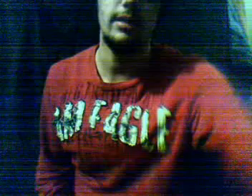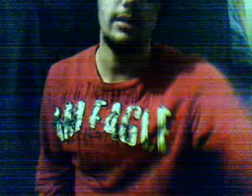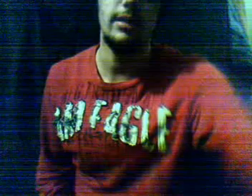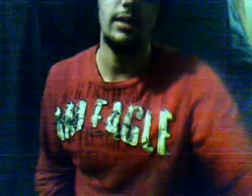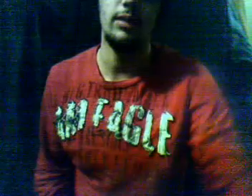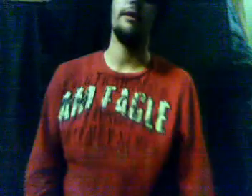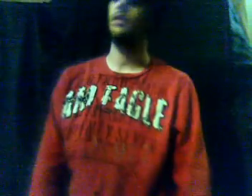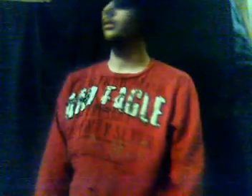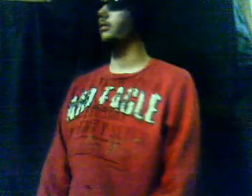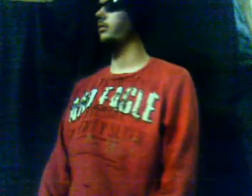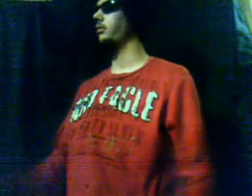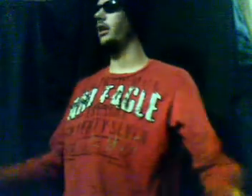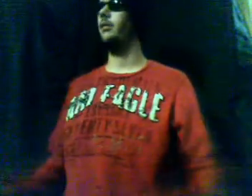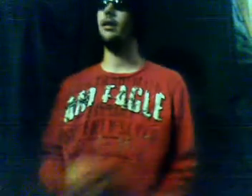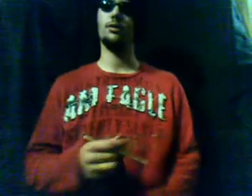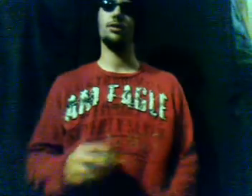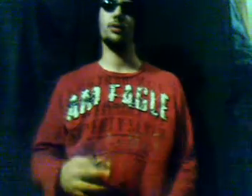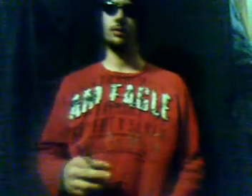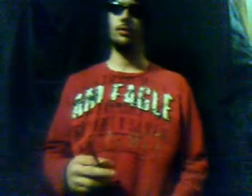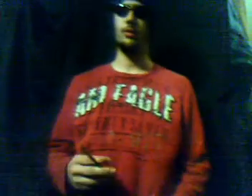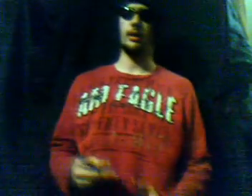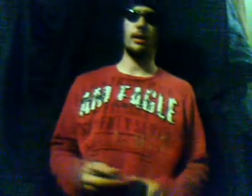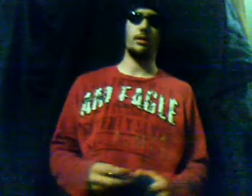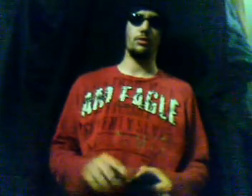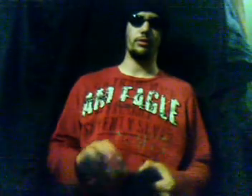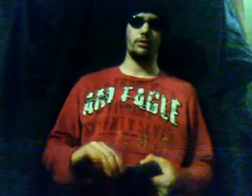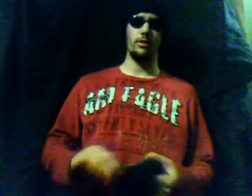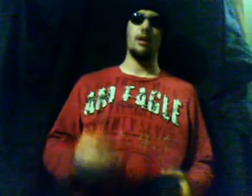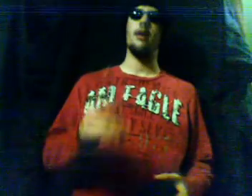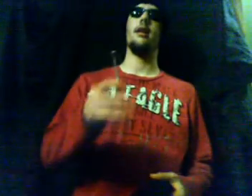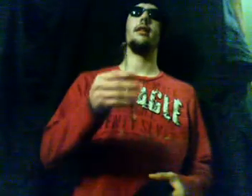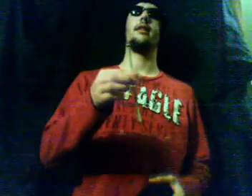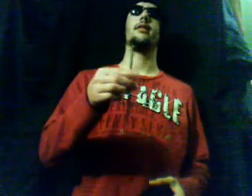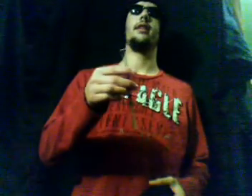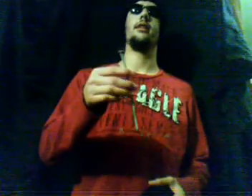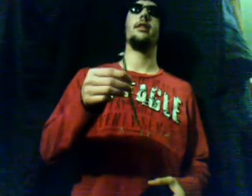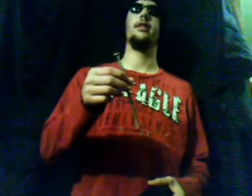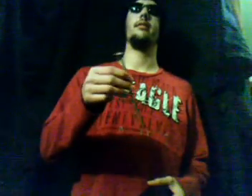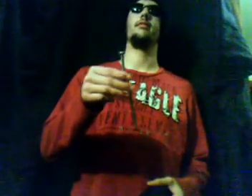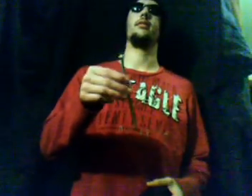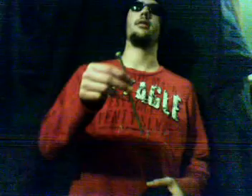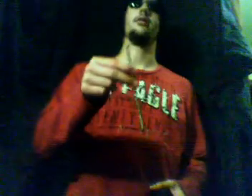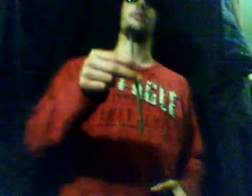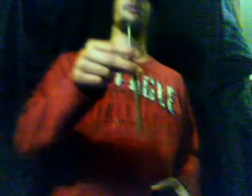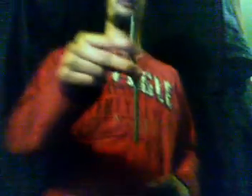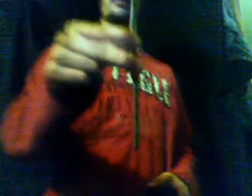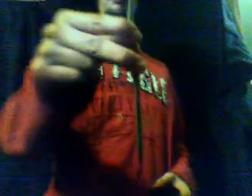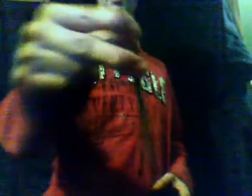Hey guys, I once again have no camera guy ever showing you one, but I got a cool trick for you. I got this nail here. It's a little messed